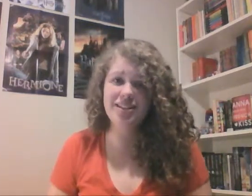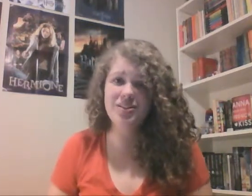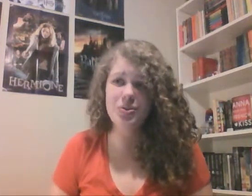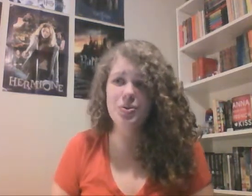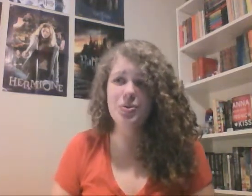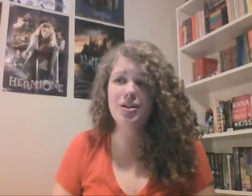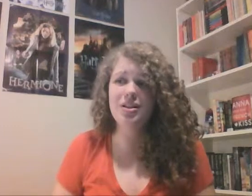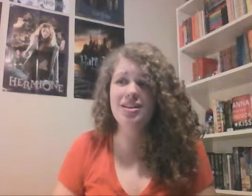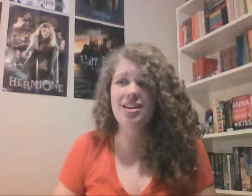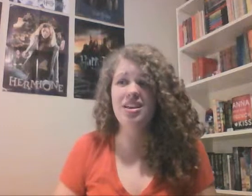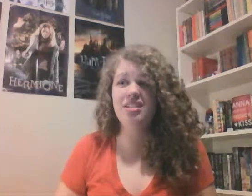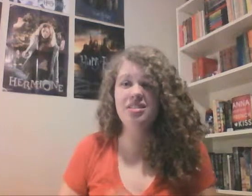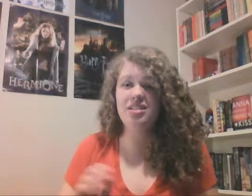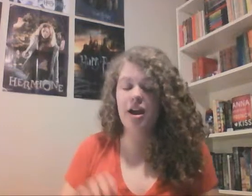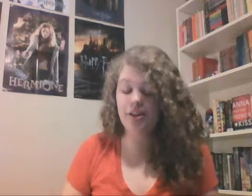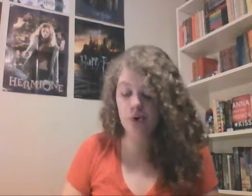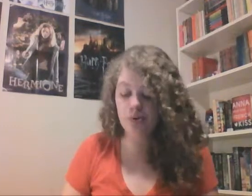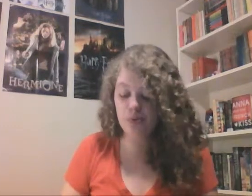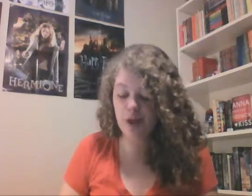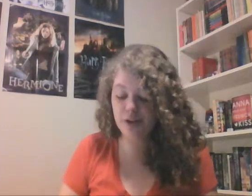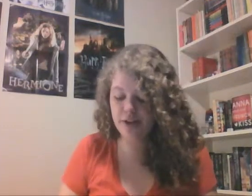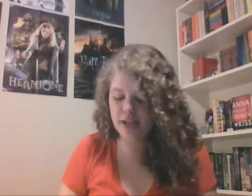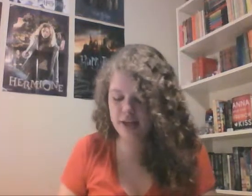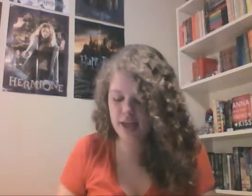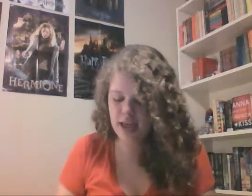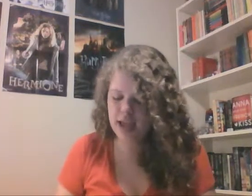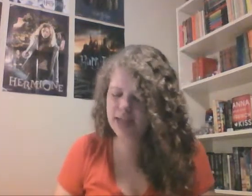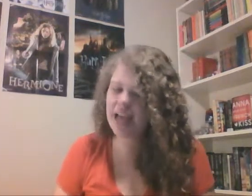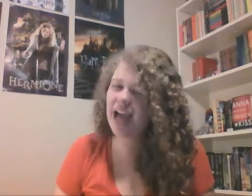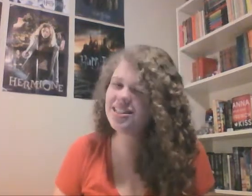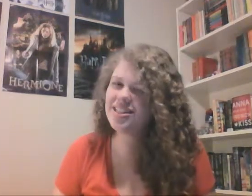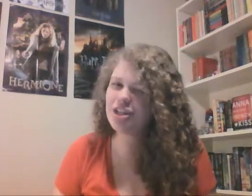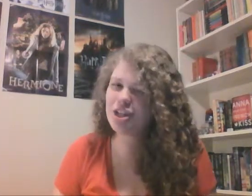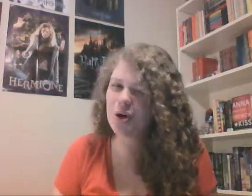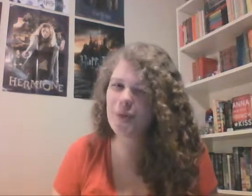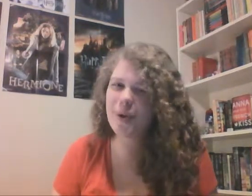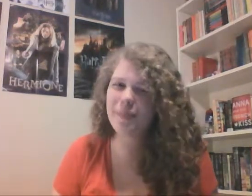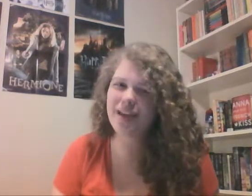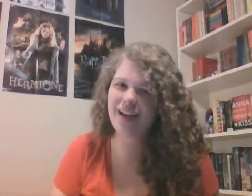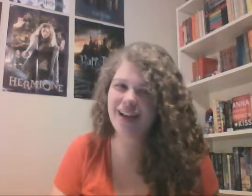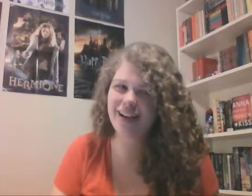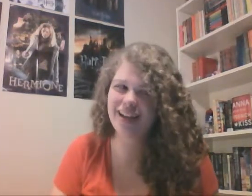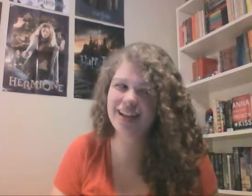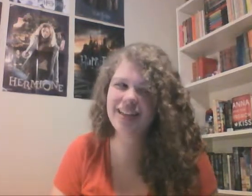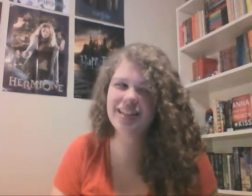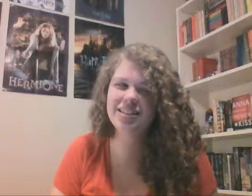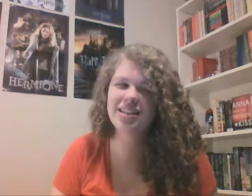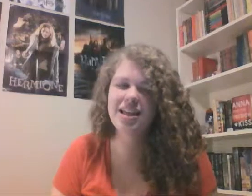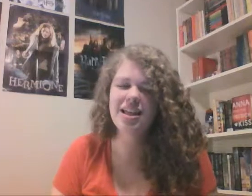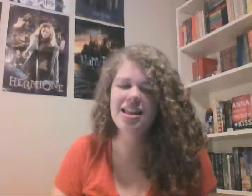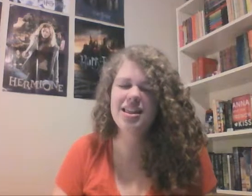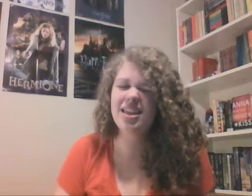to the diner that they're in and he has to go behind the